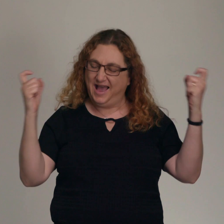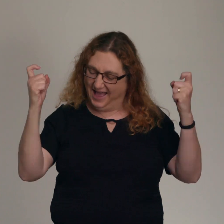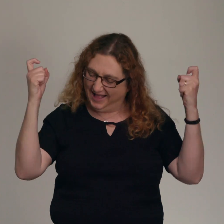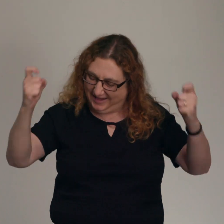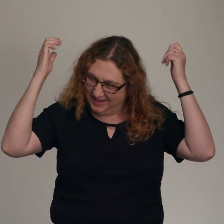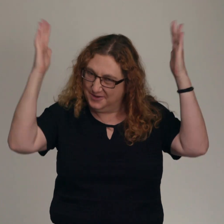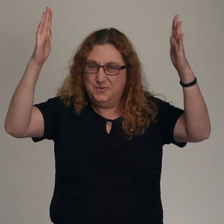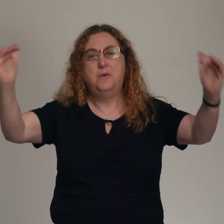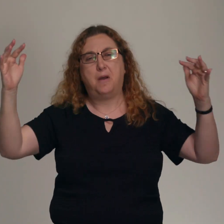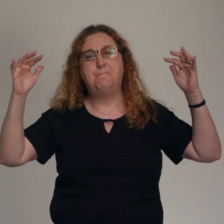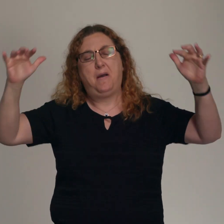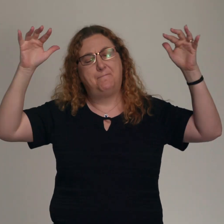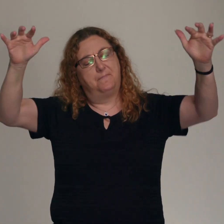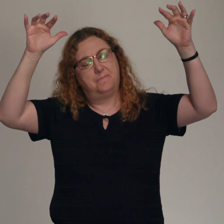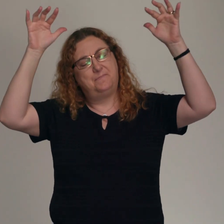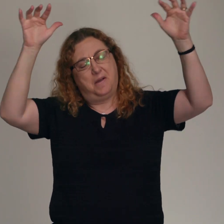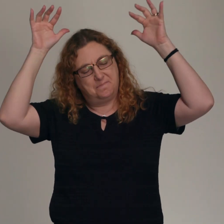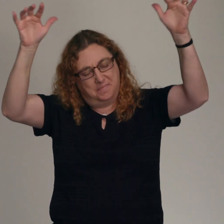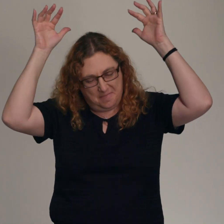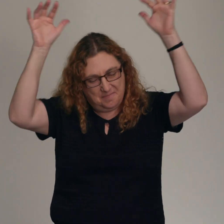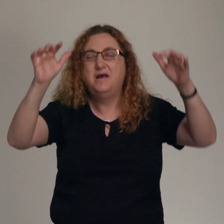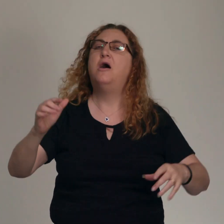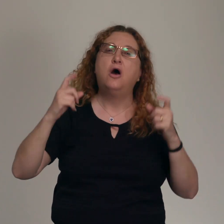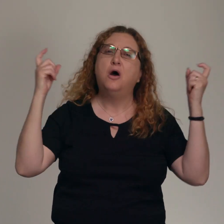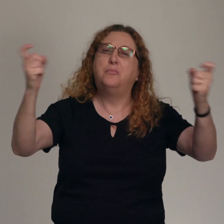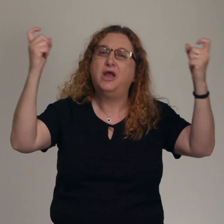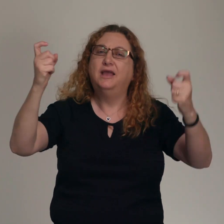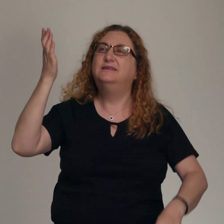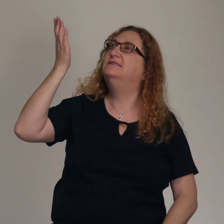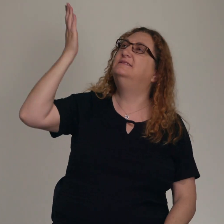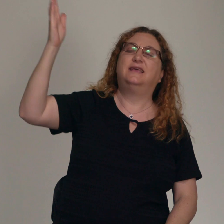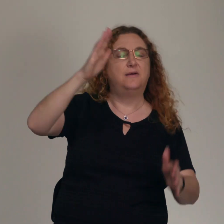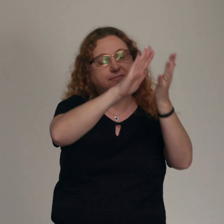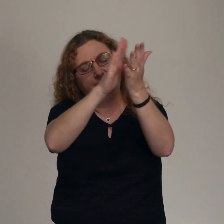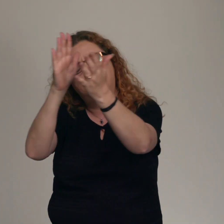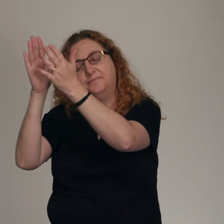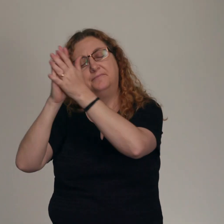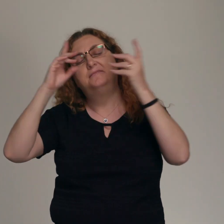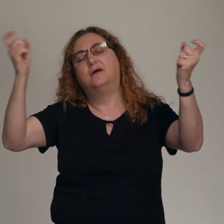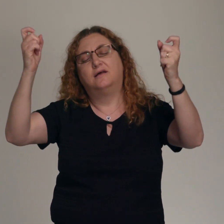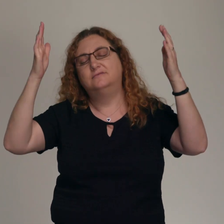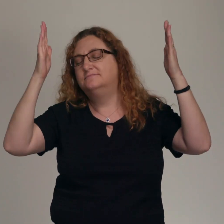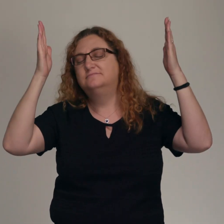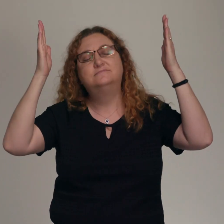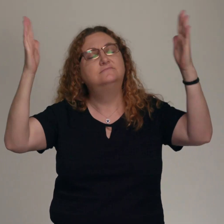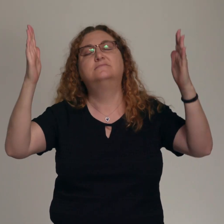hallelujah Oh, praise Him, hallelujah My